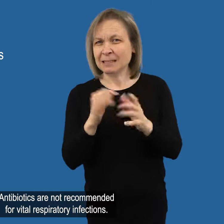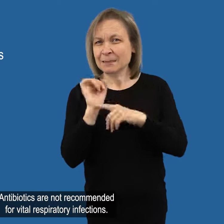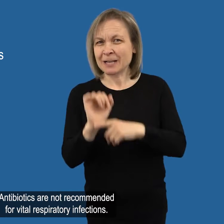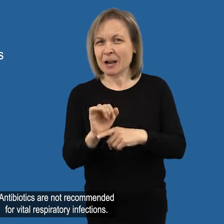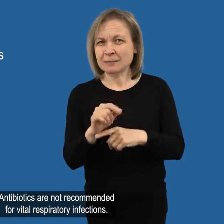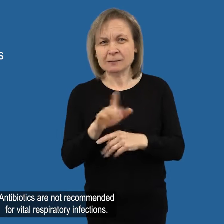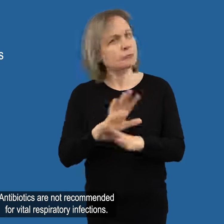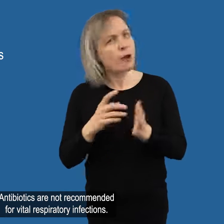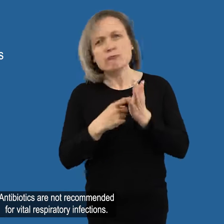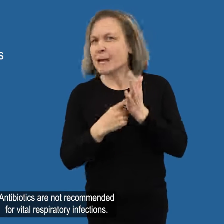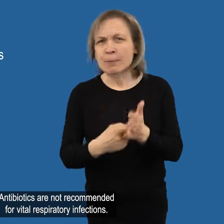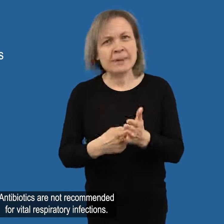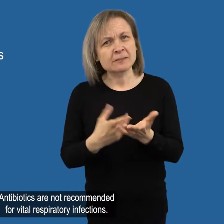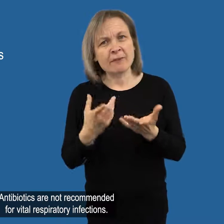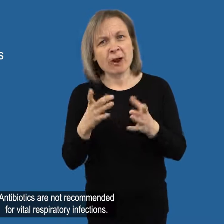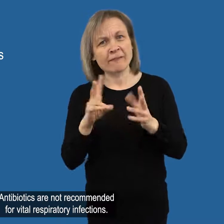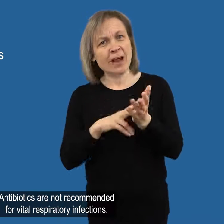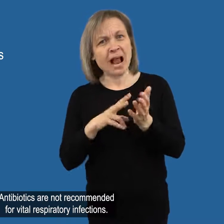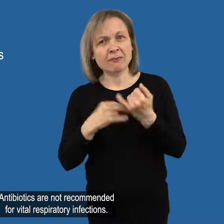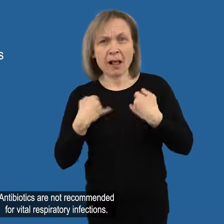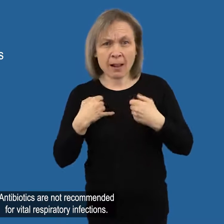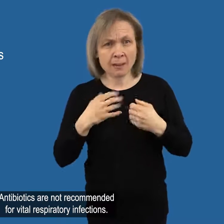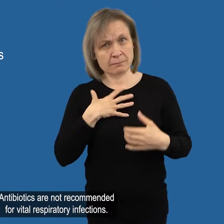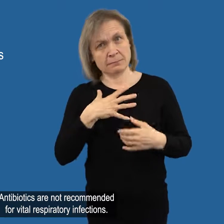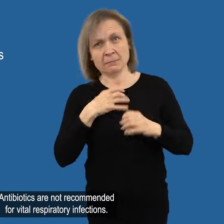Antibiotics are not recommended for viral respiratory infections